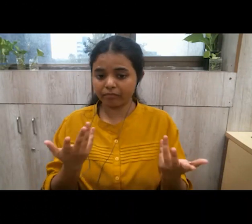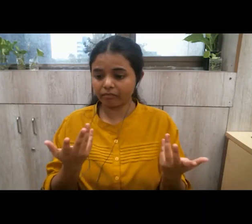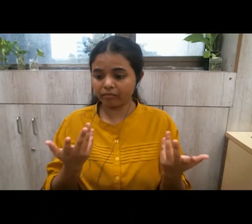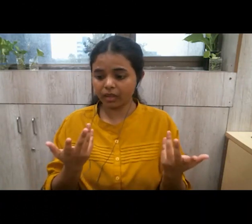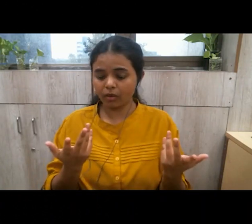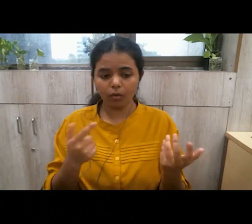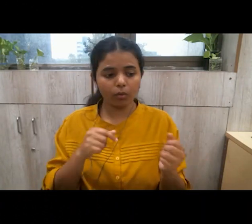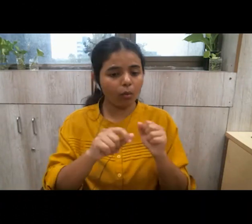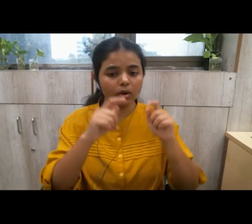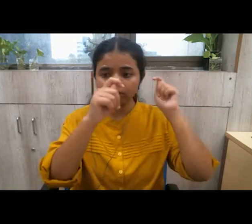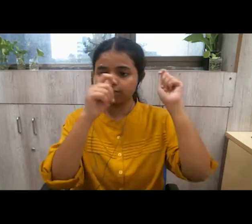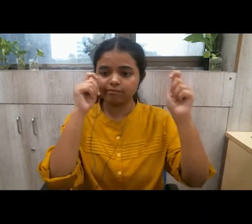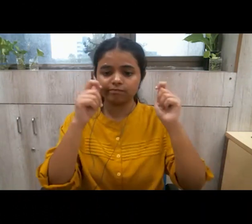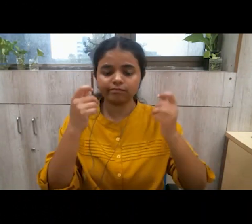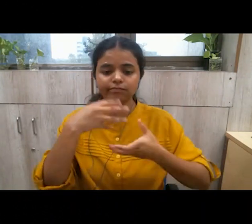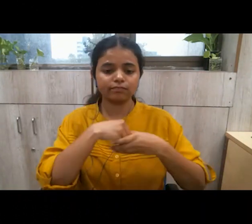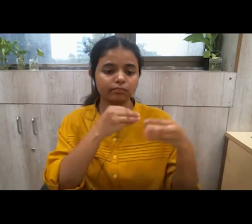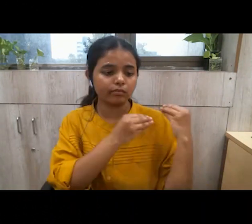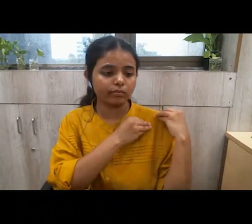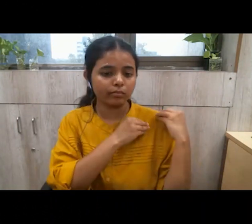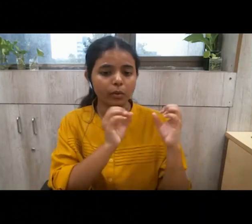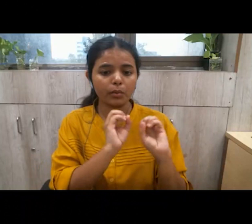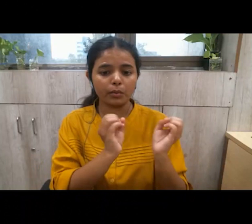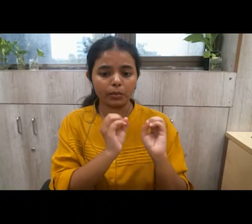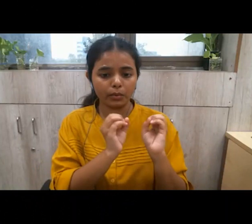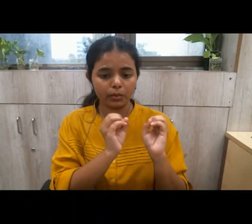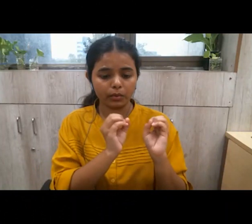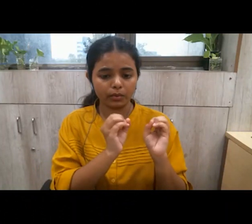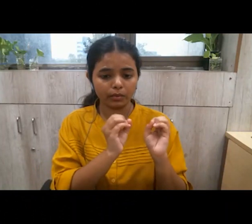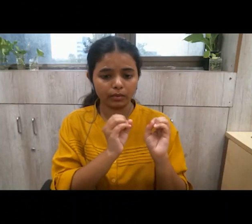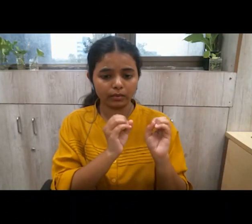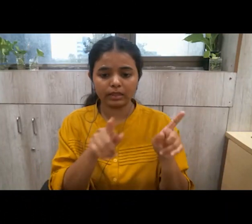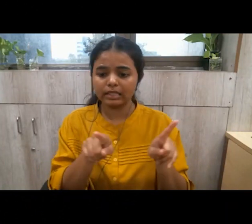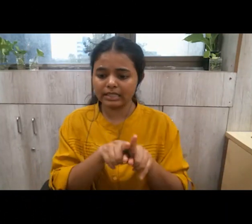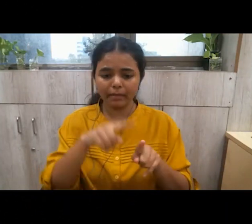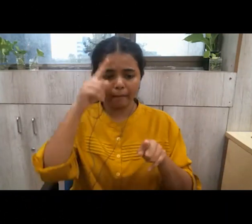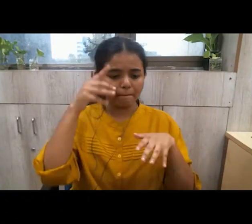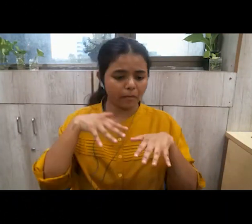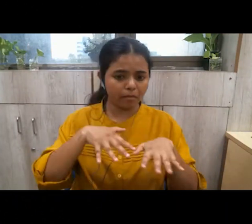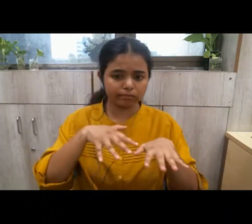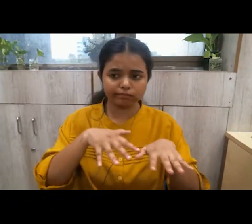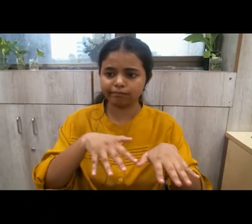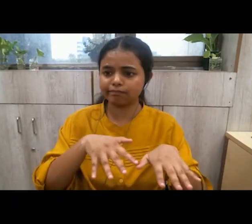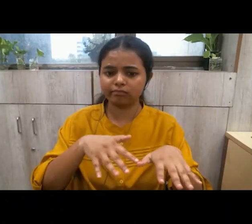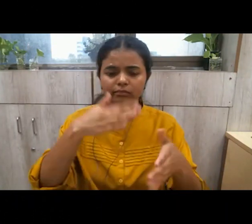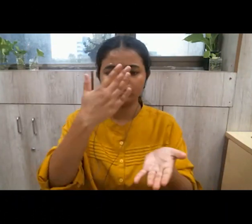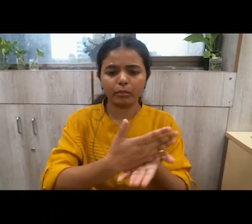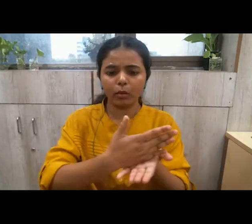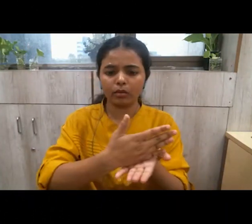who have no role to play in our getting our rights or not getting our rights like blocking of roads